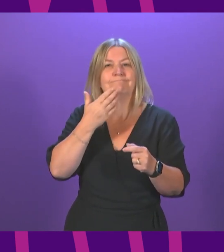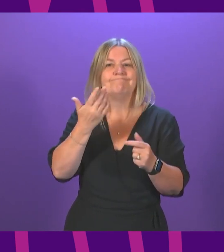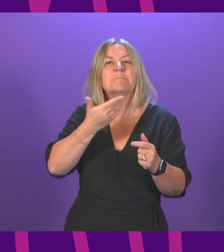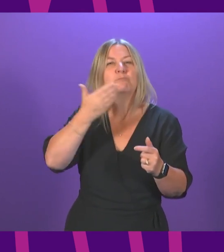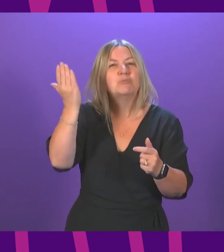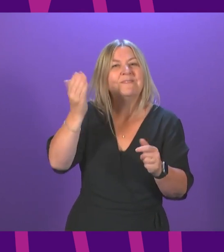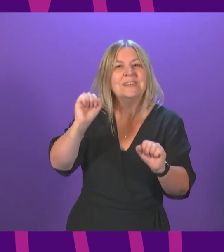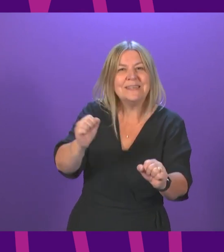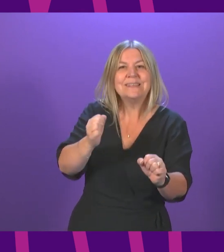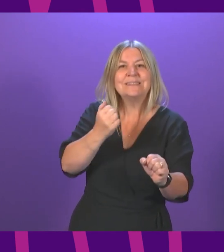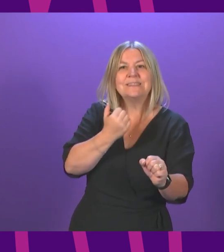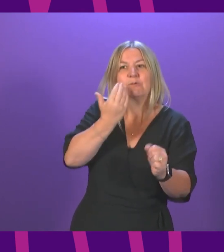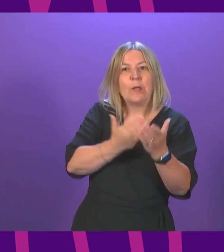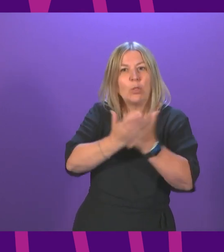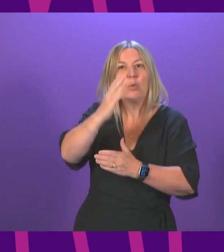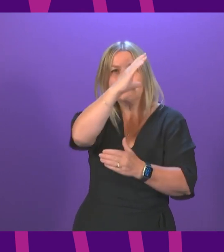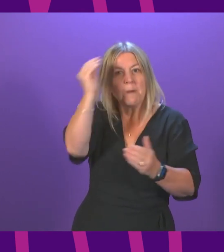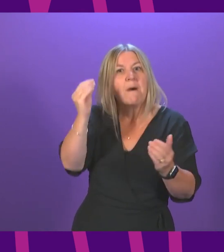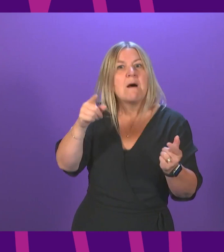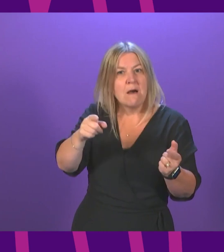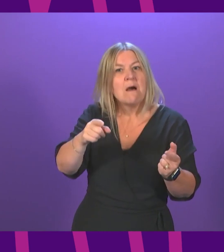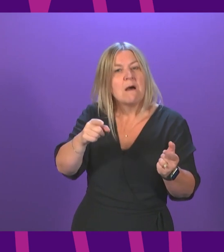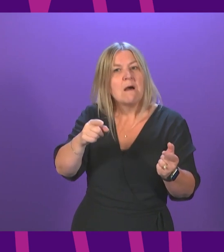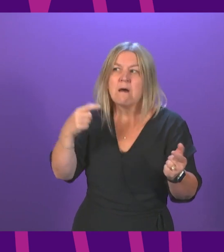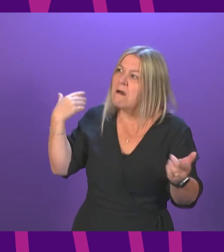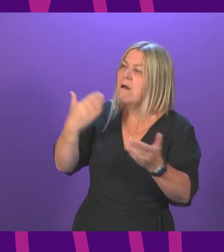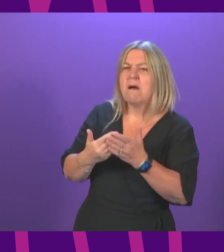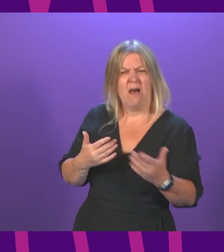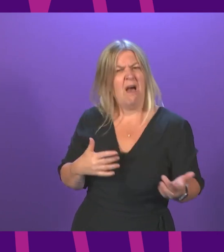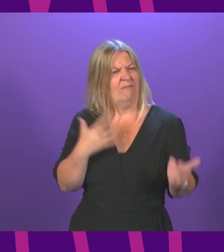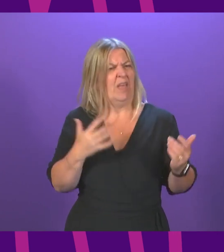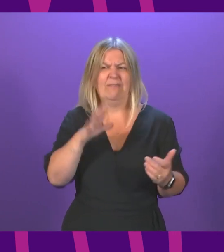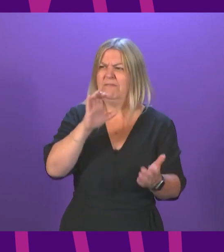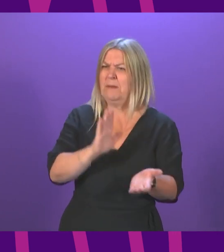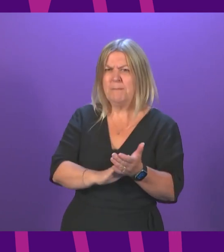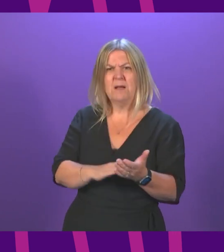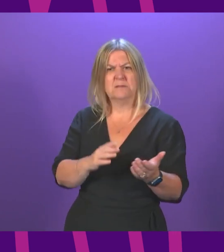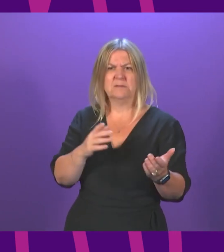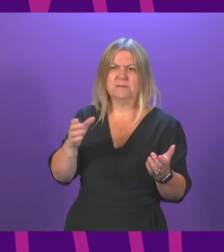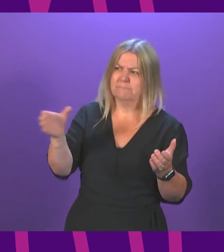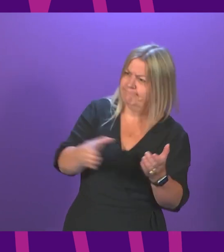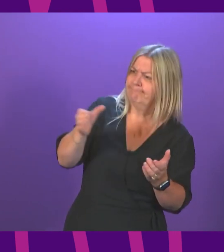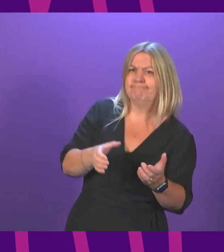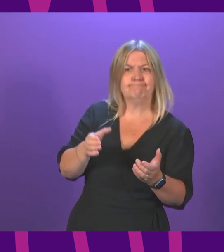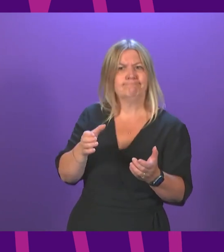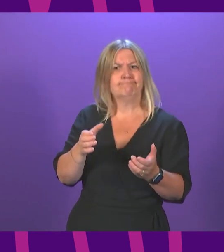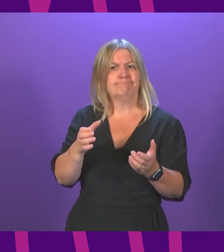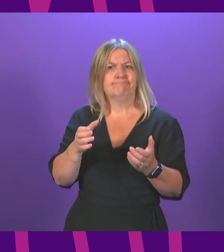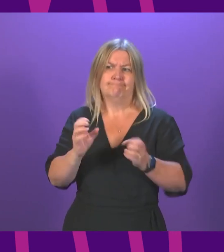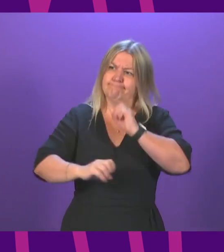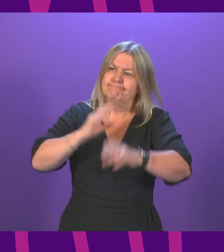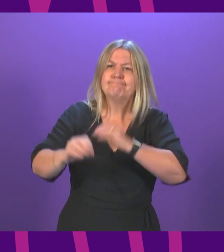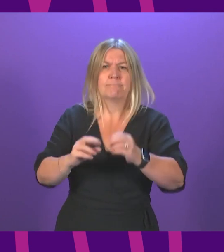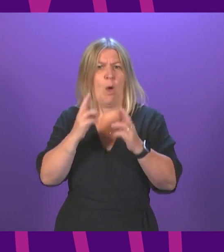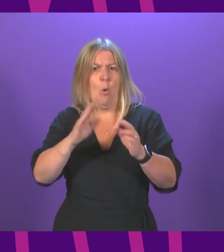recess, presiding officer, that I think have stood the country in good stead over the past 15 months, I hope that I won't hear any further